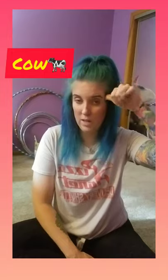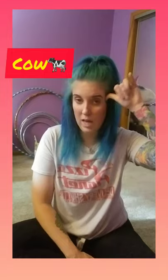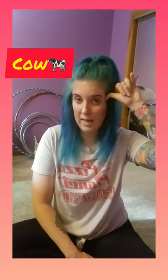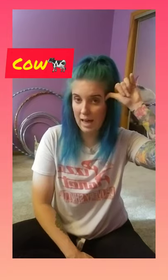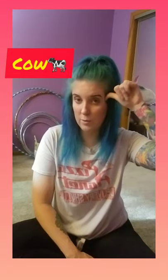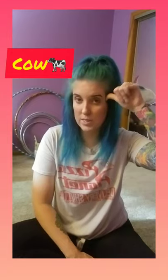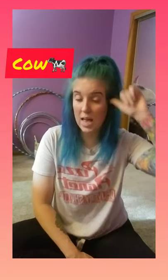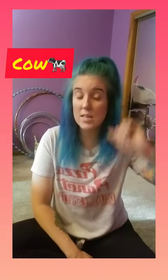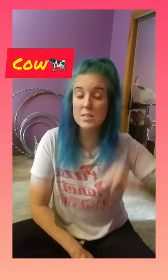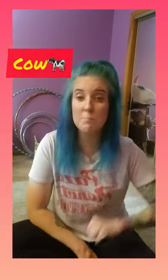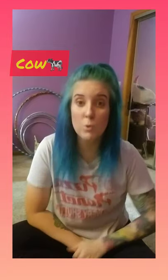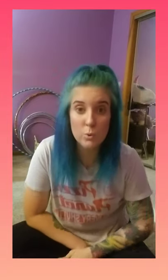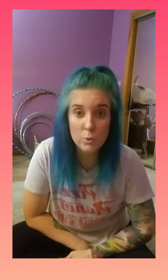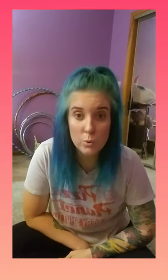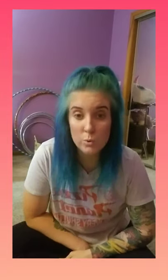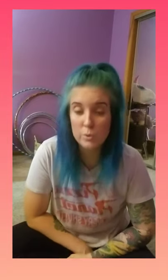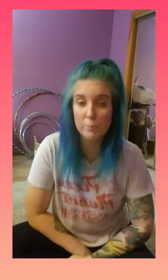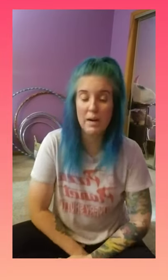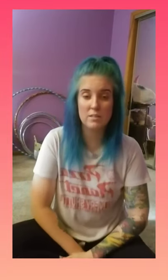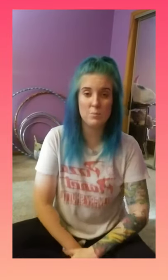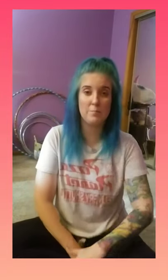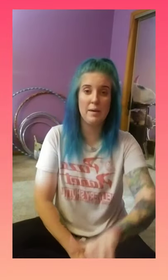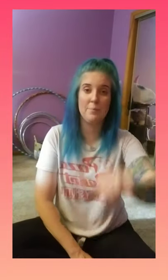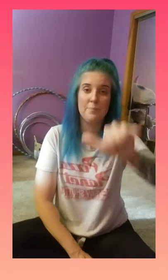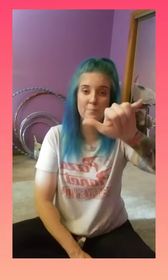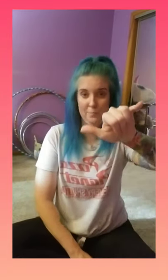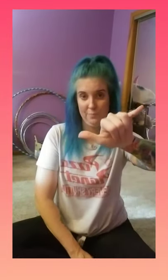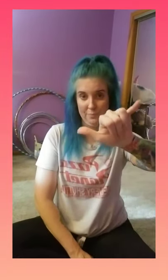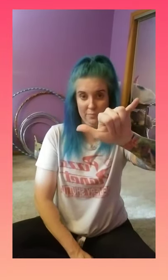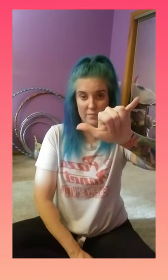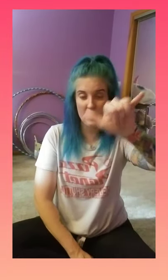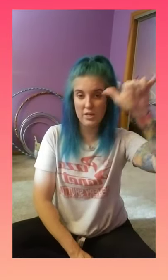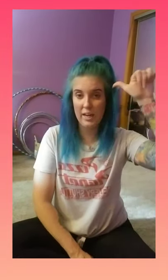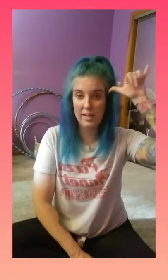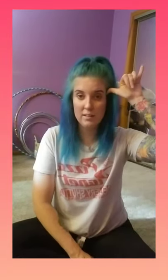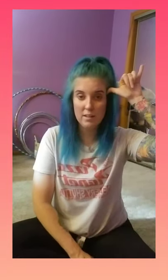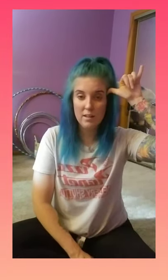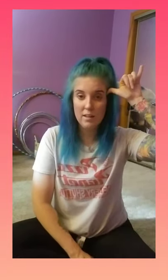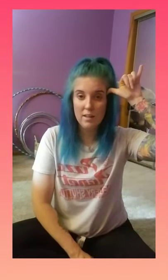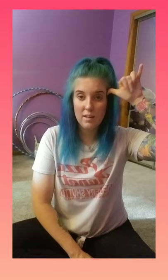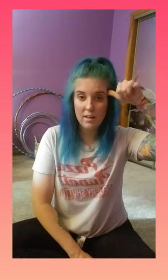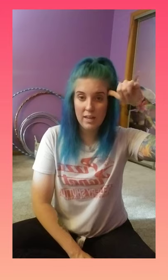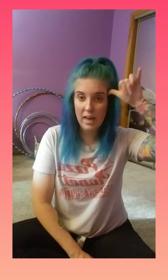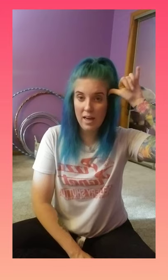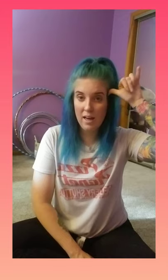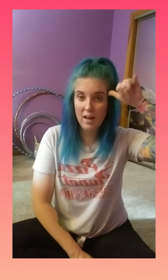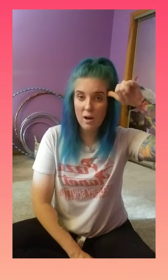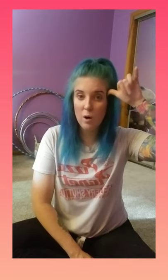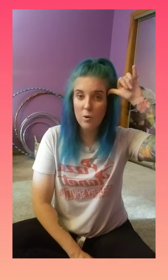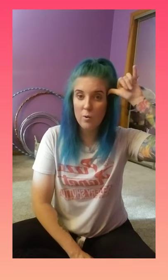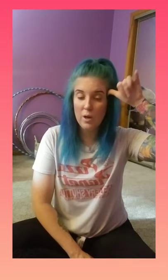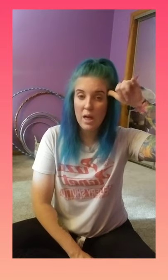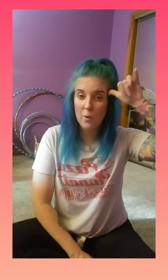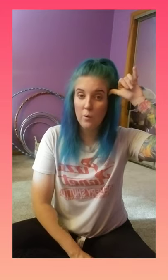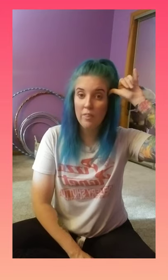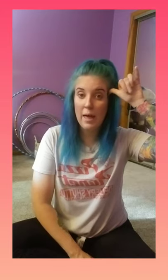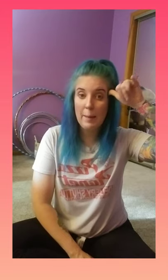Cow says moo. So practice with me. Take your hand, cow with a